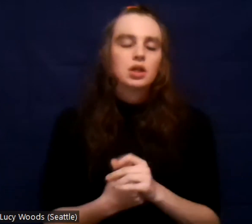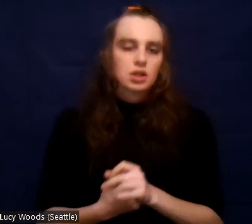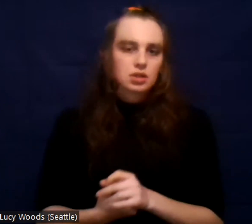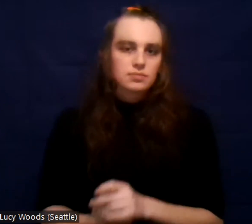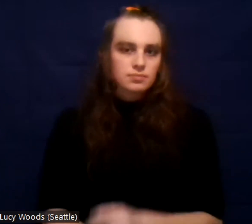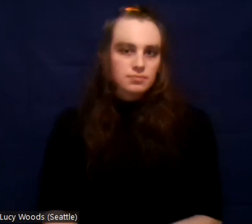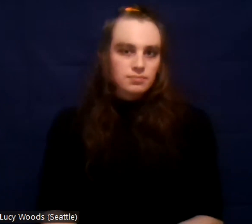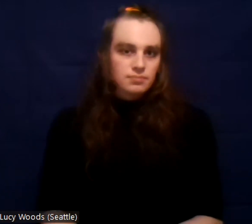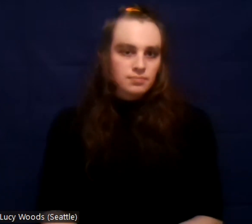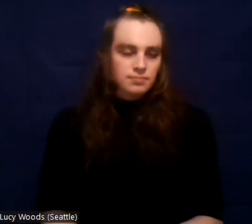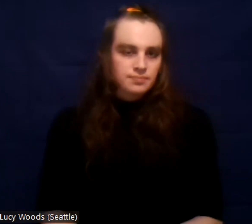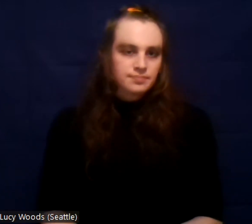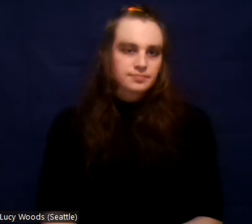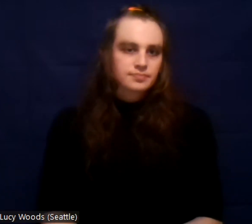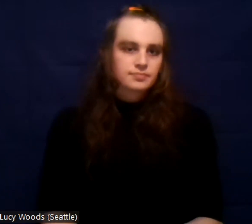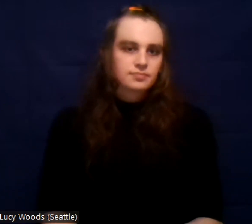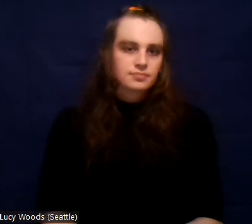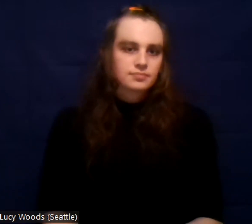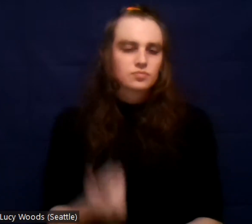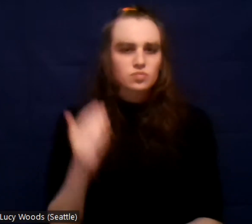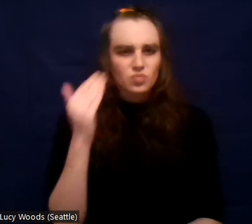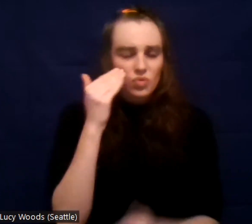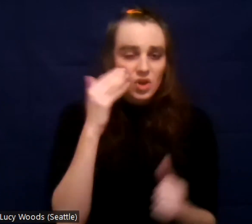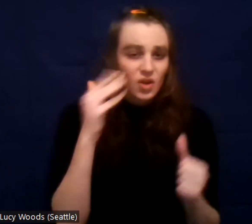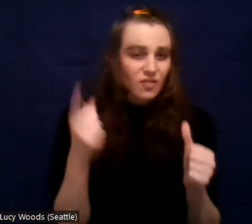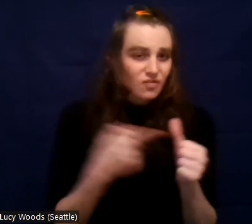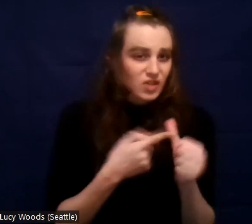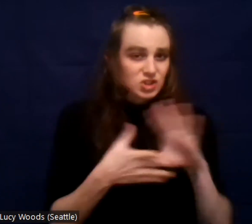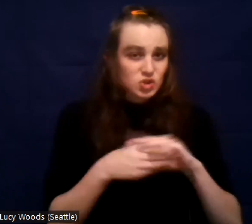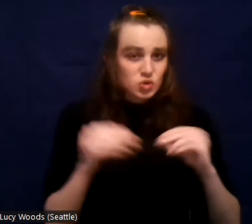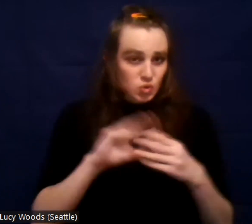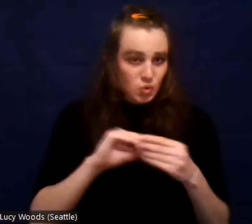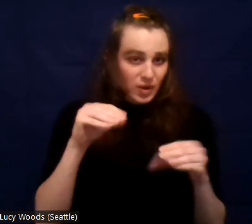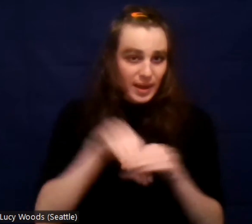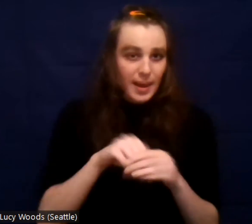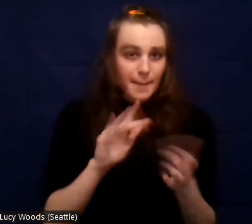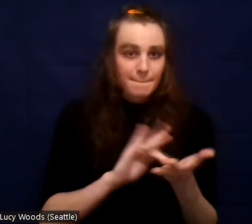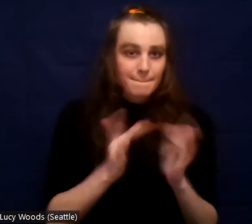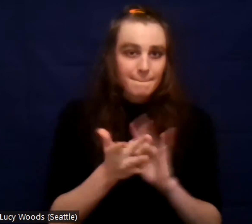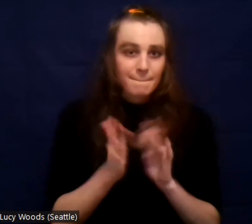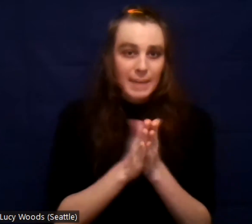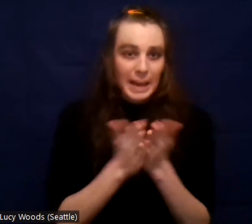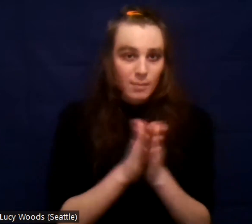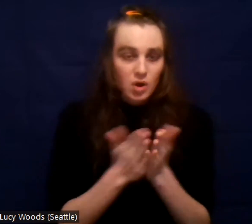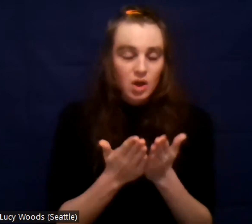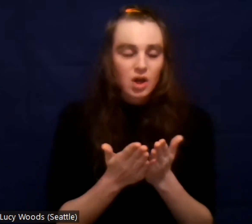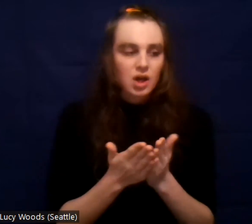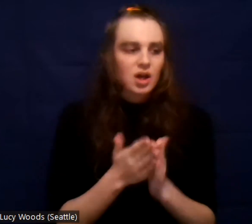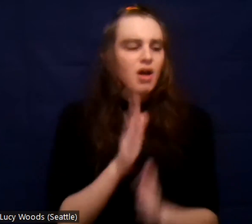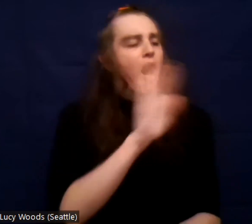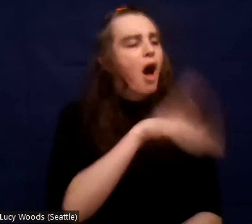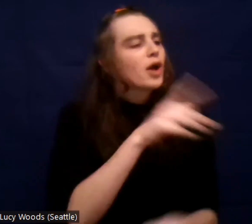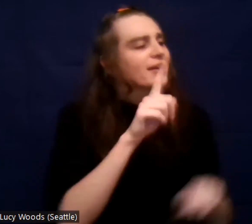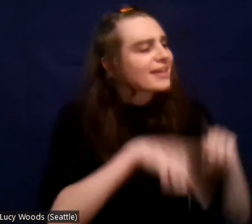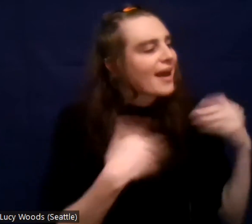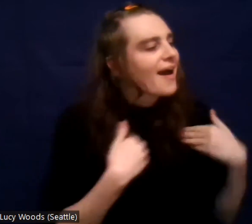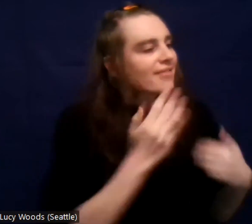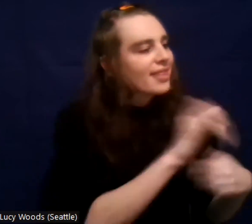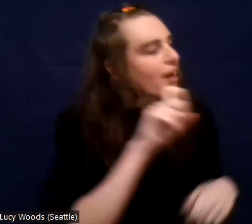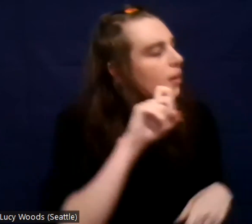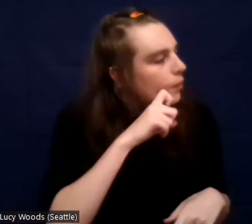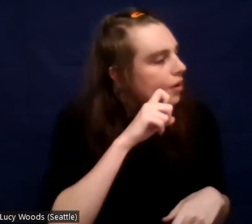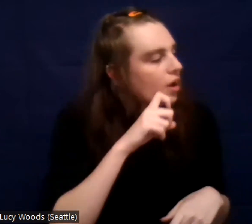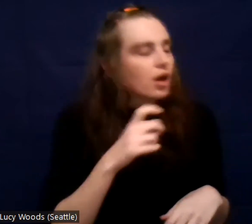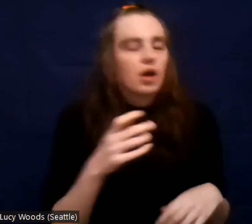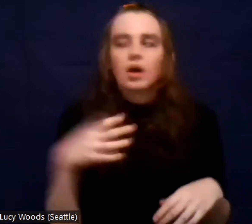I, it's kind of like the first story in the Bible. When you tell me I can't have something, tell me I can't have that apple. want that apple. And that